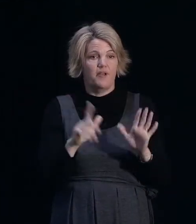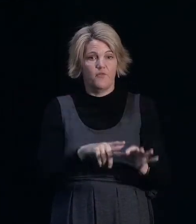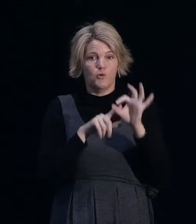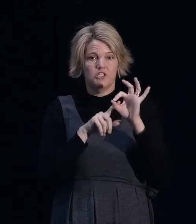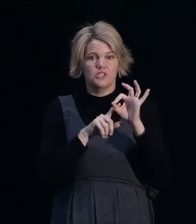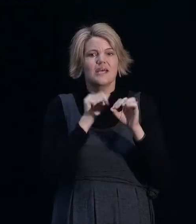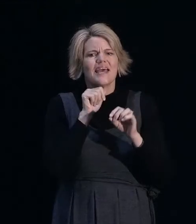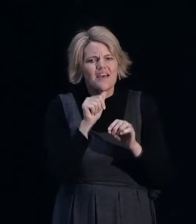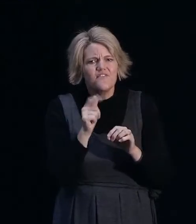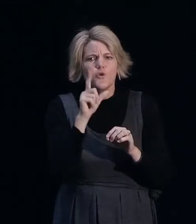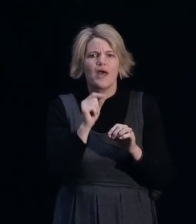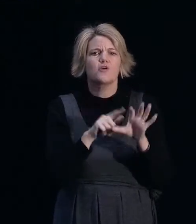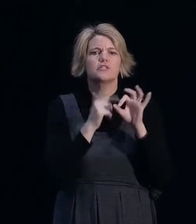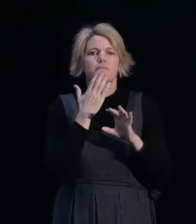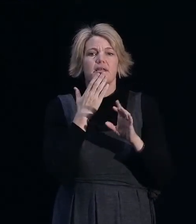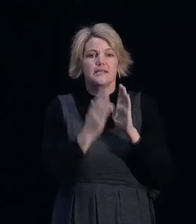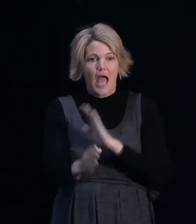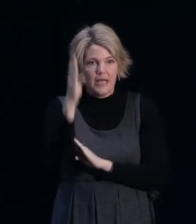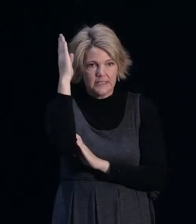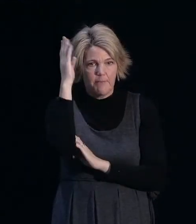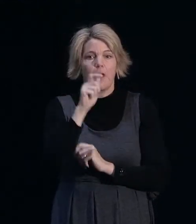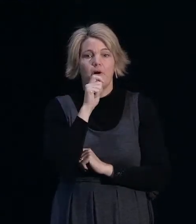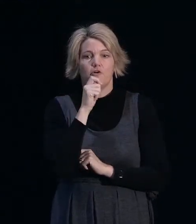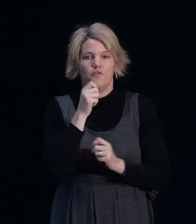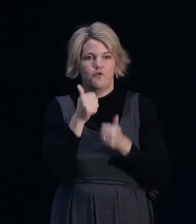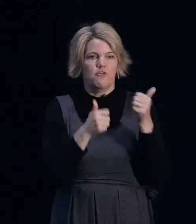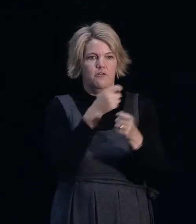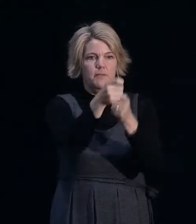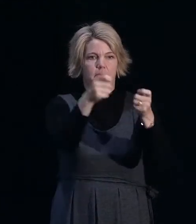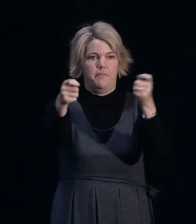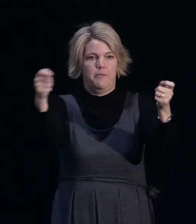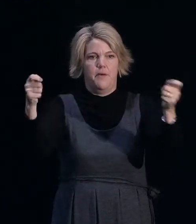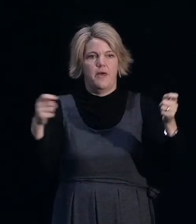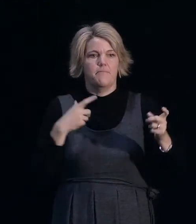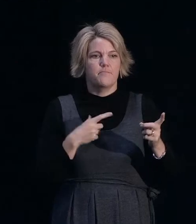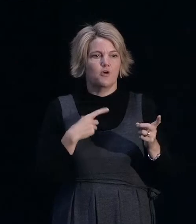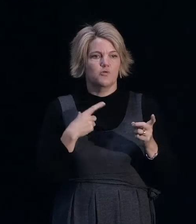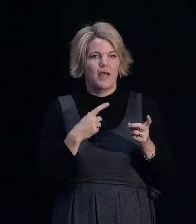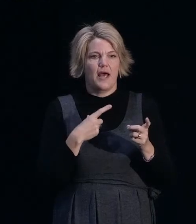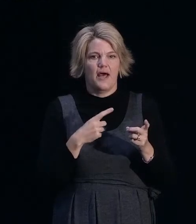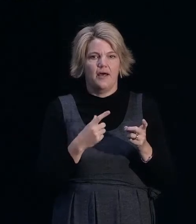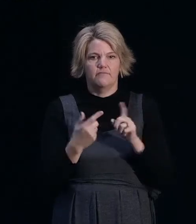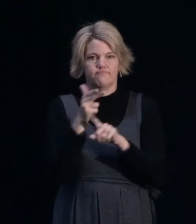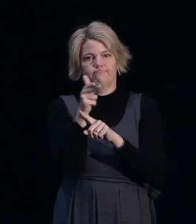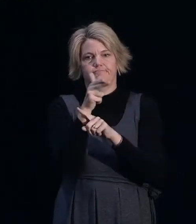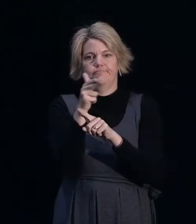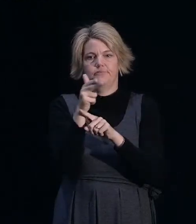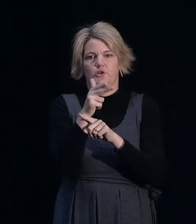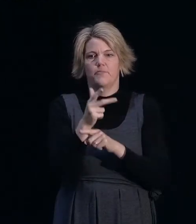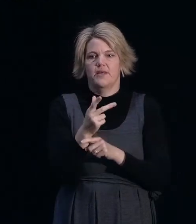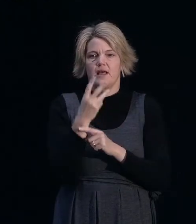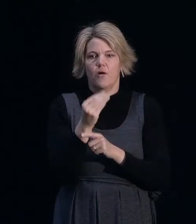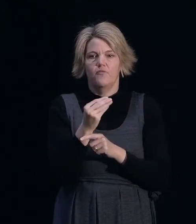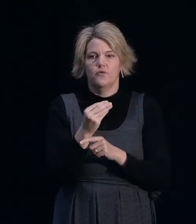If people have questions, please raise your hand and we'll get a microphone to you because we are recording this seminar and so it'll be helpful just to pick up the